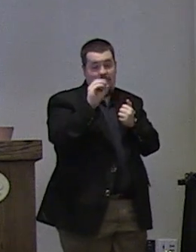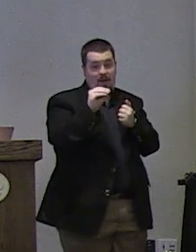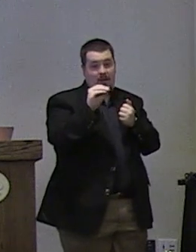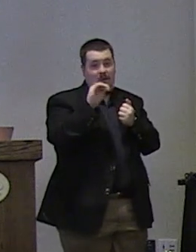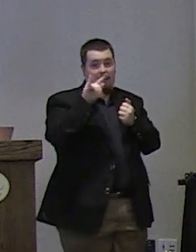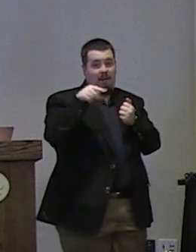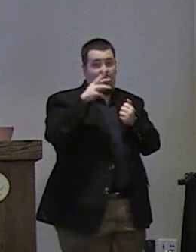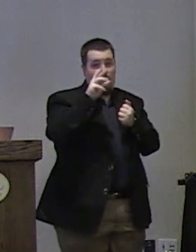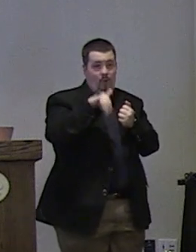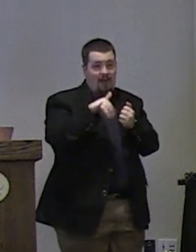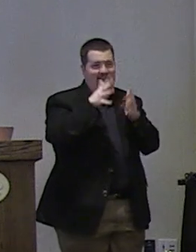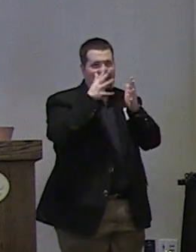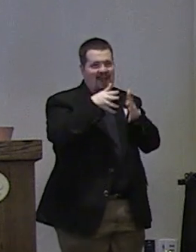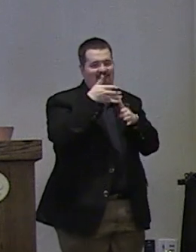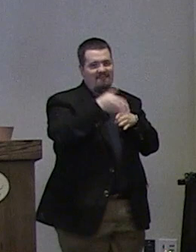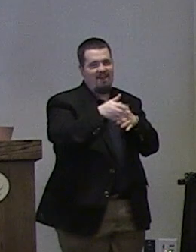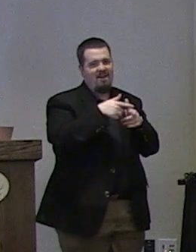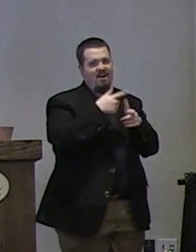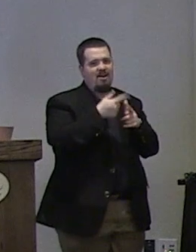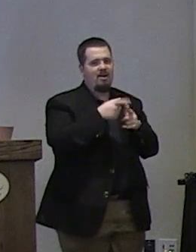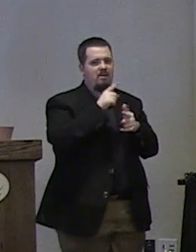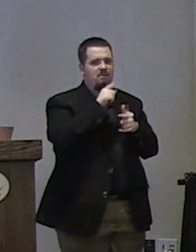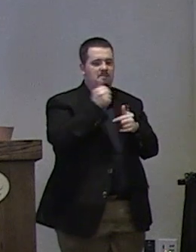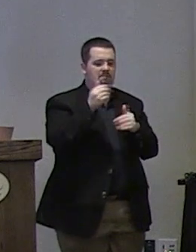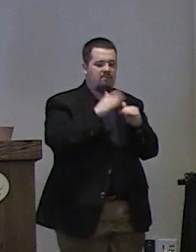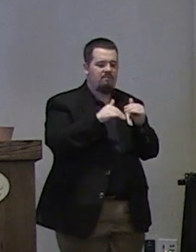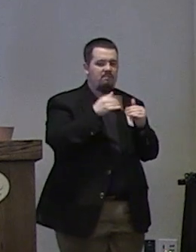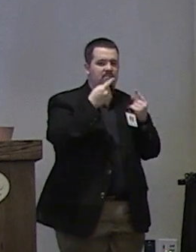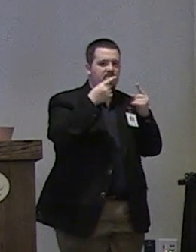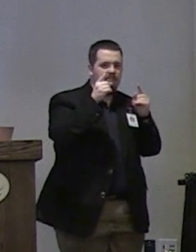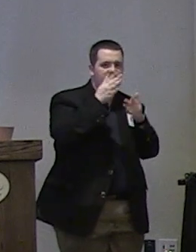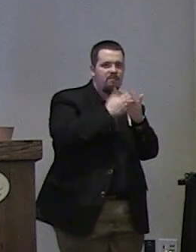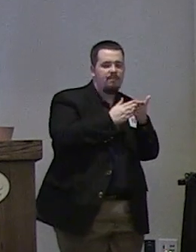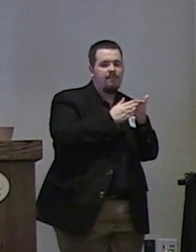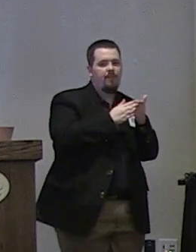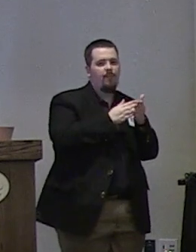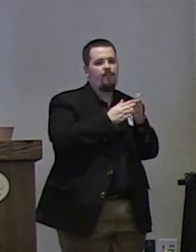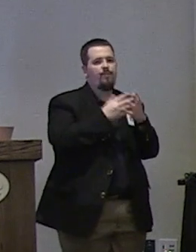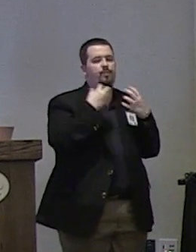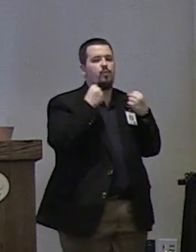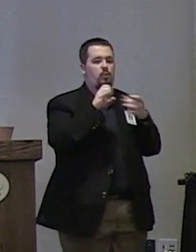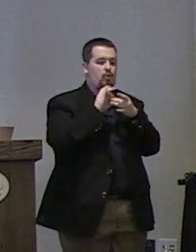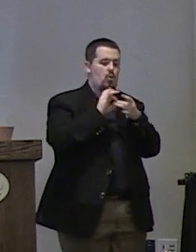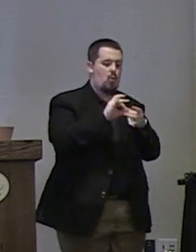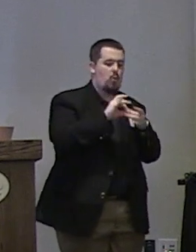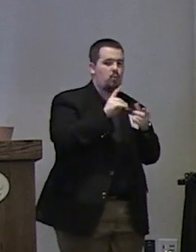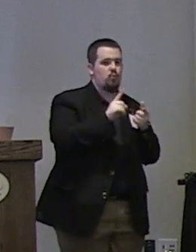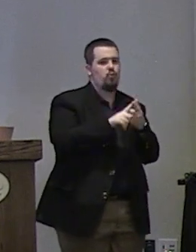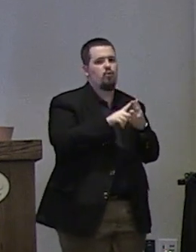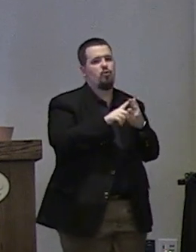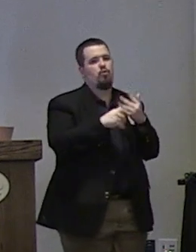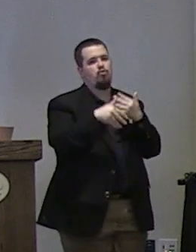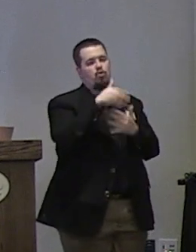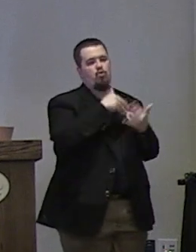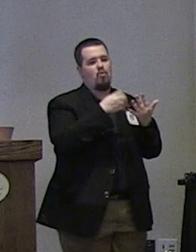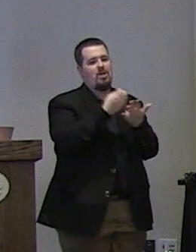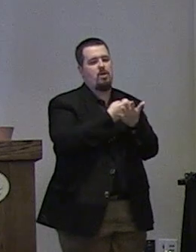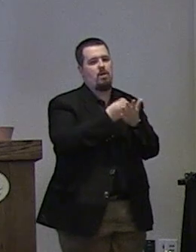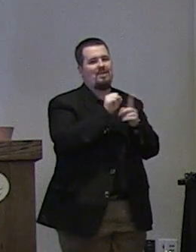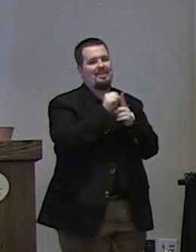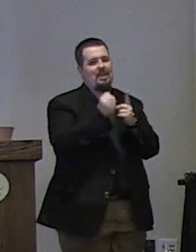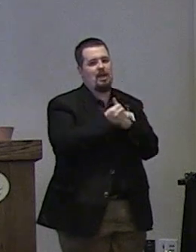being left in there and rather than the achievement piece being so strongly correlated to socioeconomic status